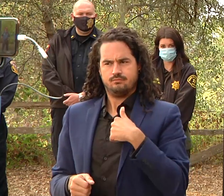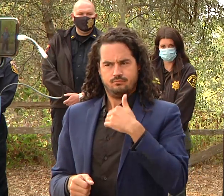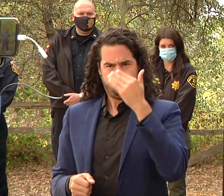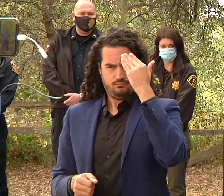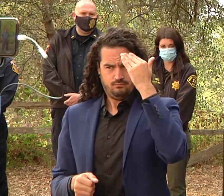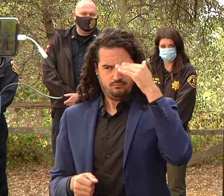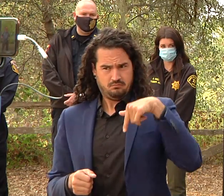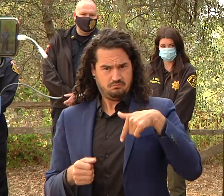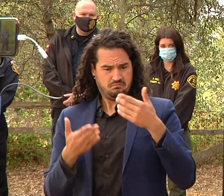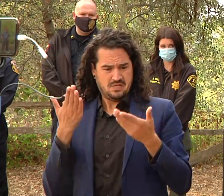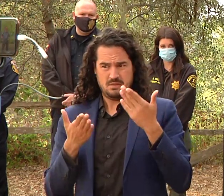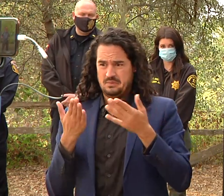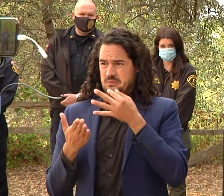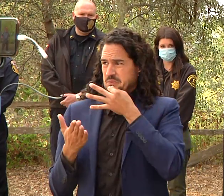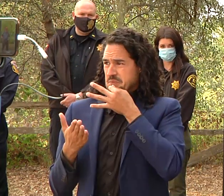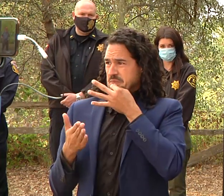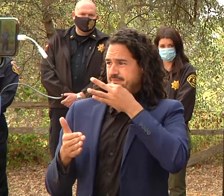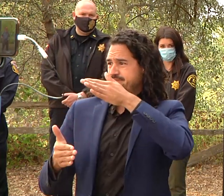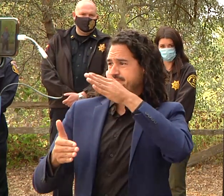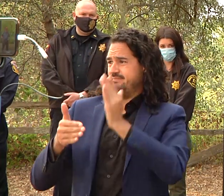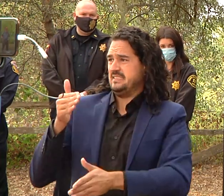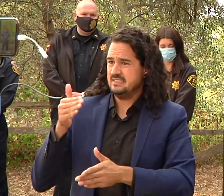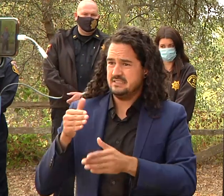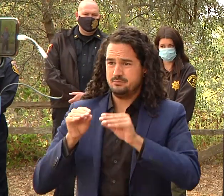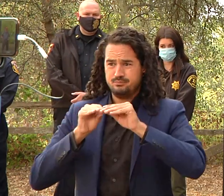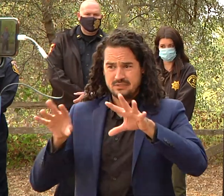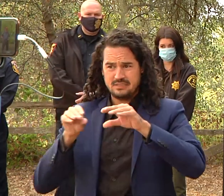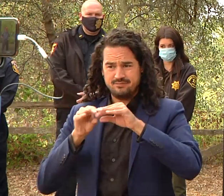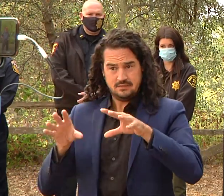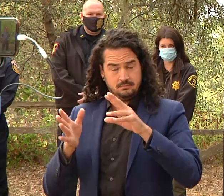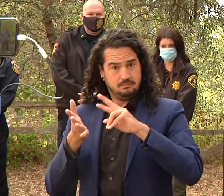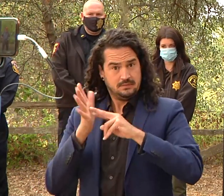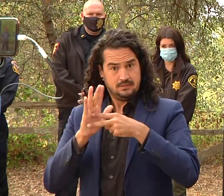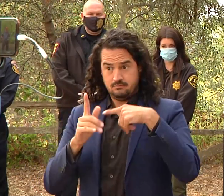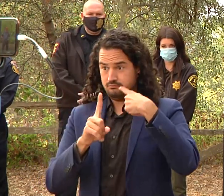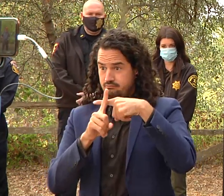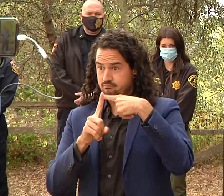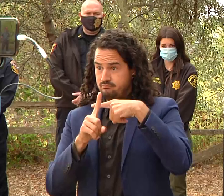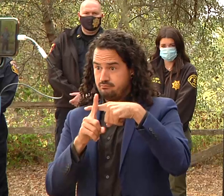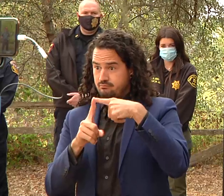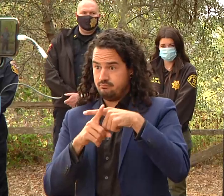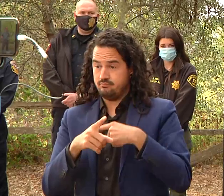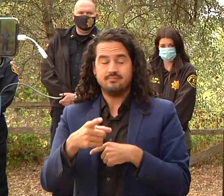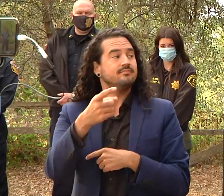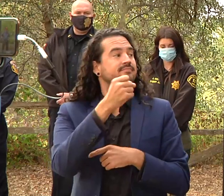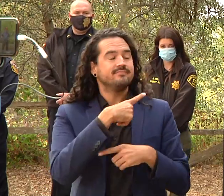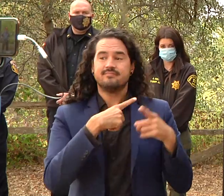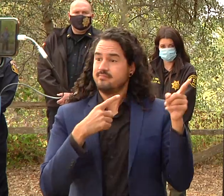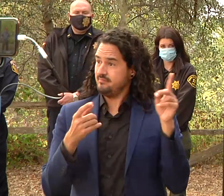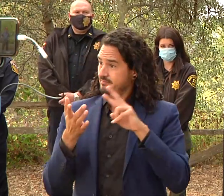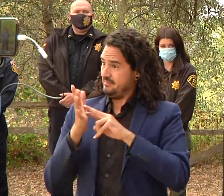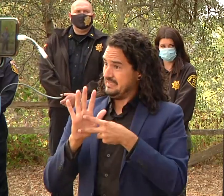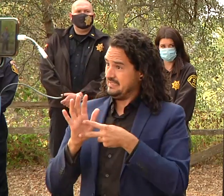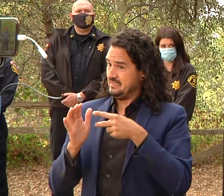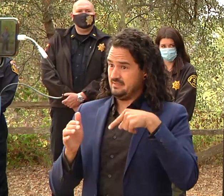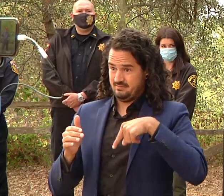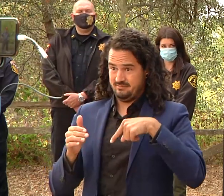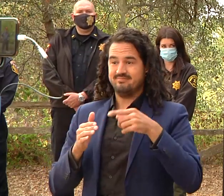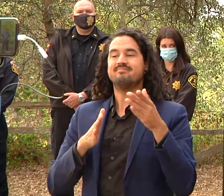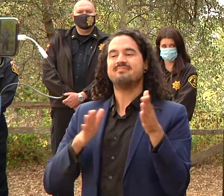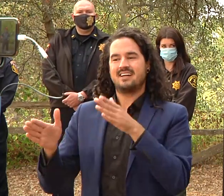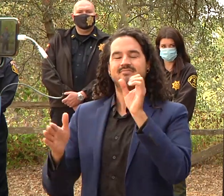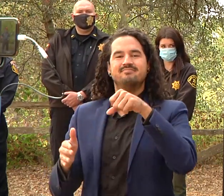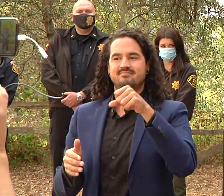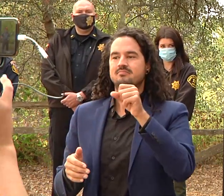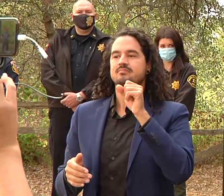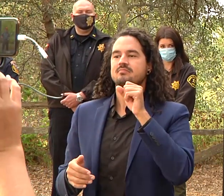conferences is that correct obviously that's a good sign yes the question was related to the frequency of the press conferences we plan on doing another press conference in